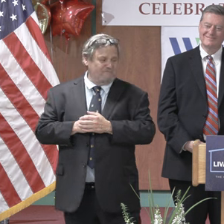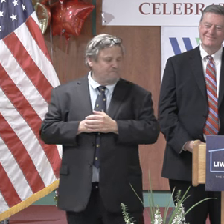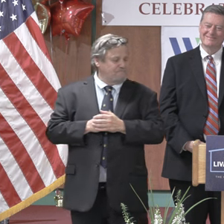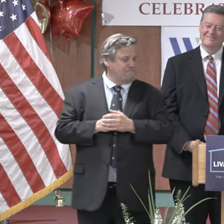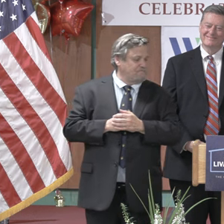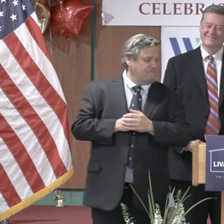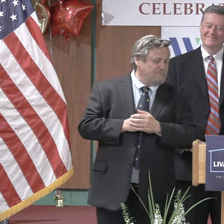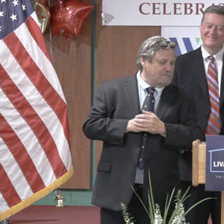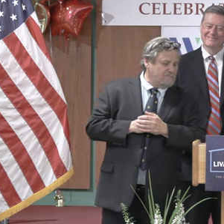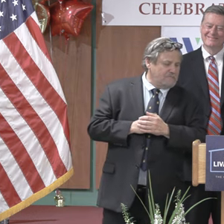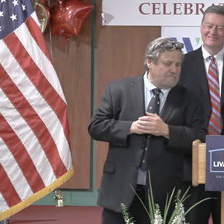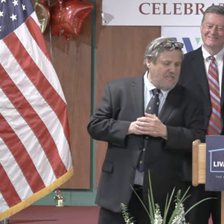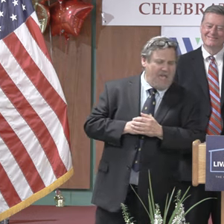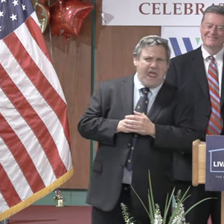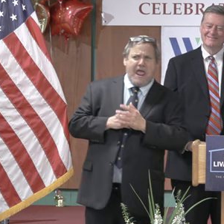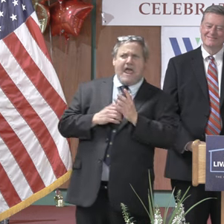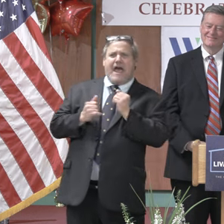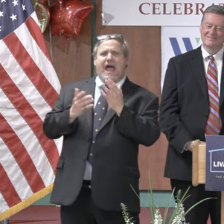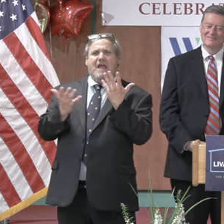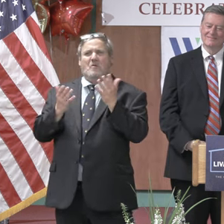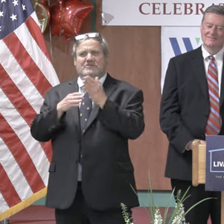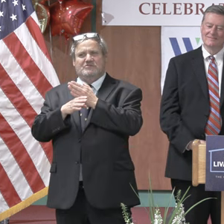goes on various hats that i wear